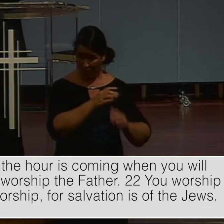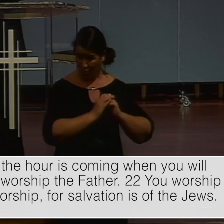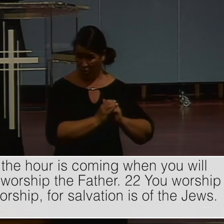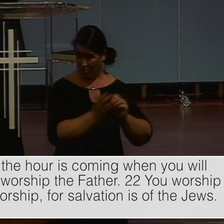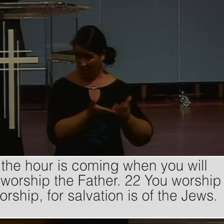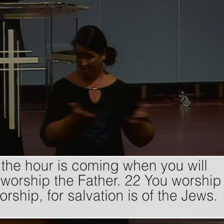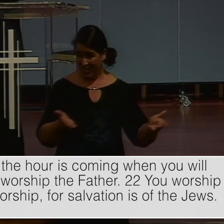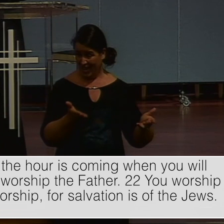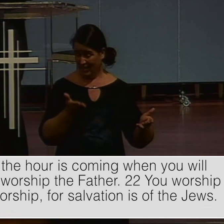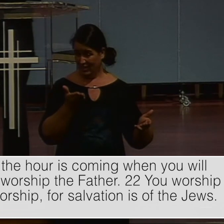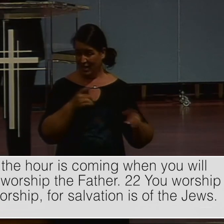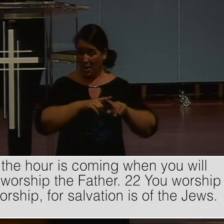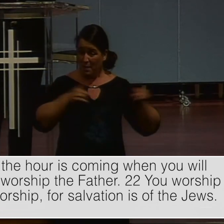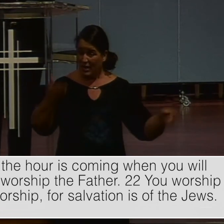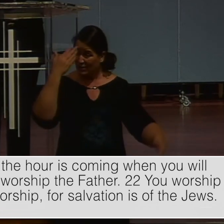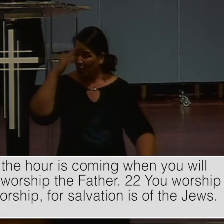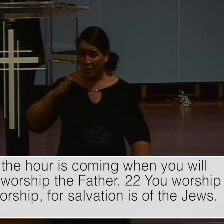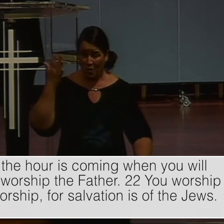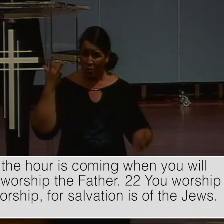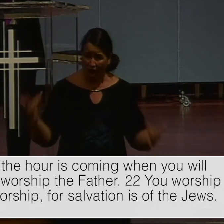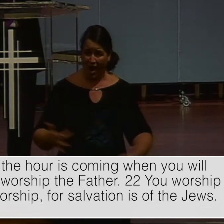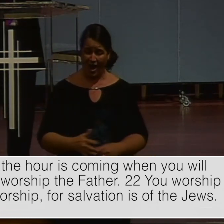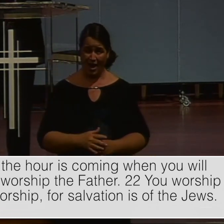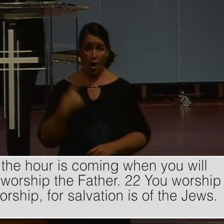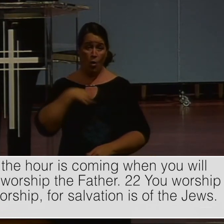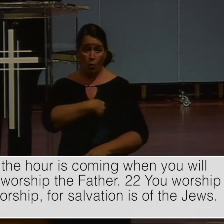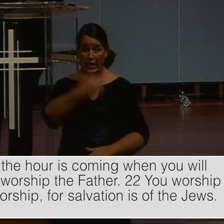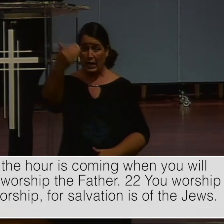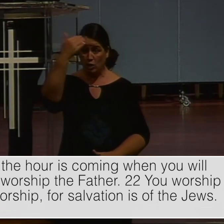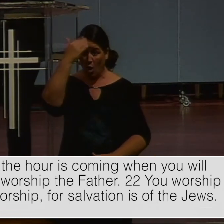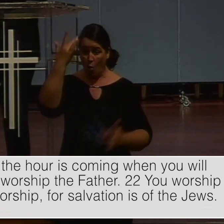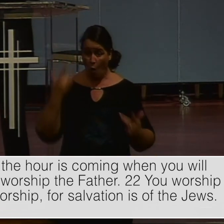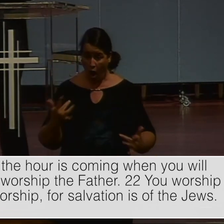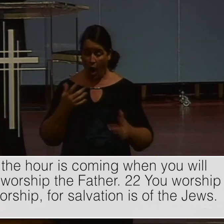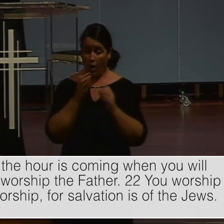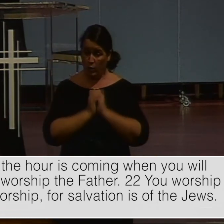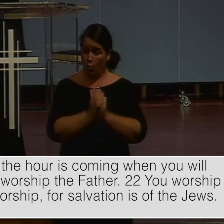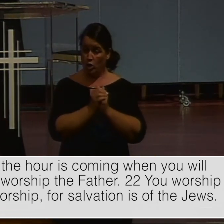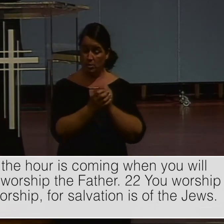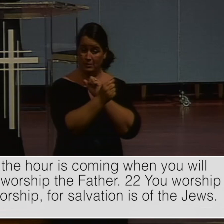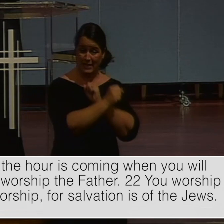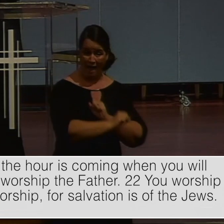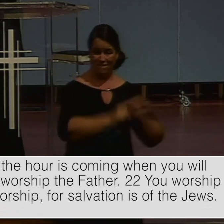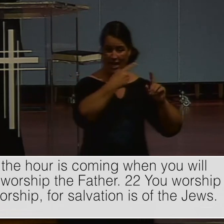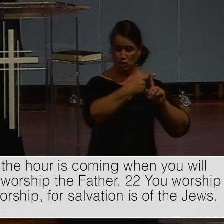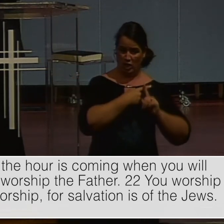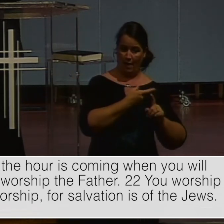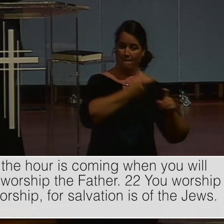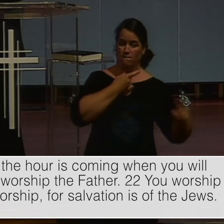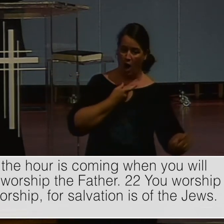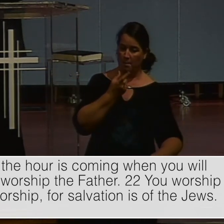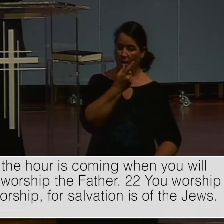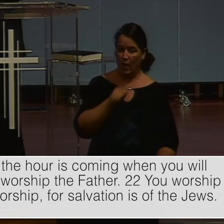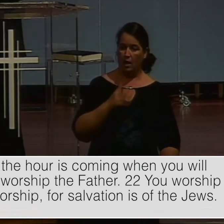Whom you don't. You do not know. We know. What we worship. For salvation. Is of the Jews. Remember. Jonah's theme verse. Salvation.